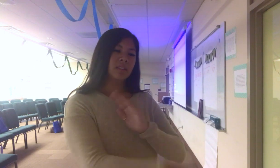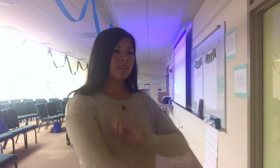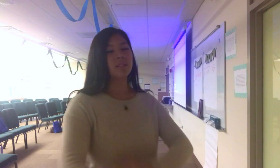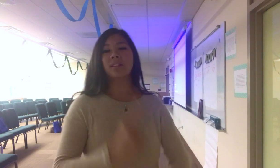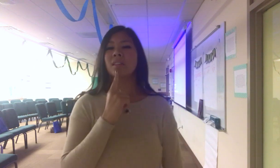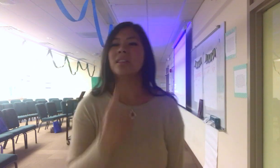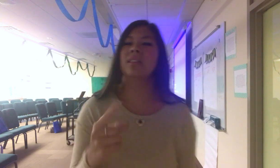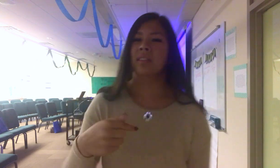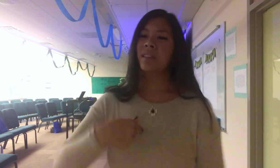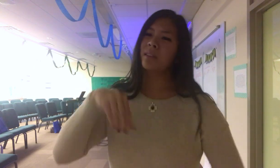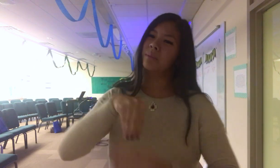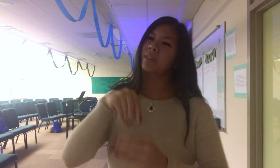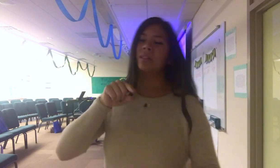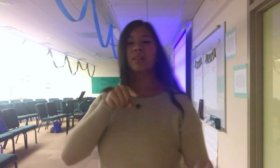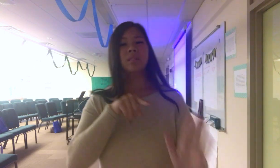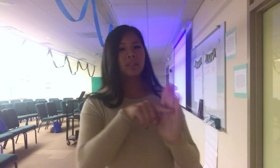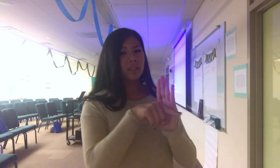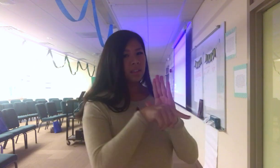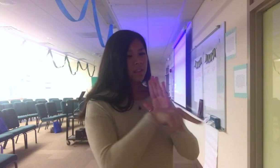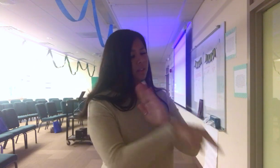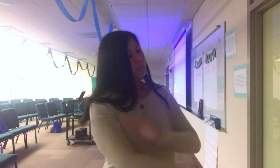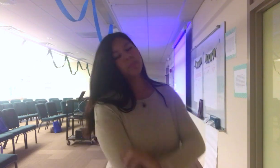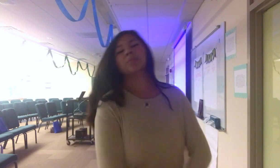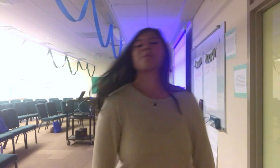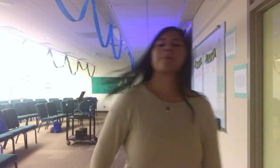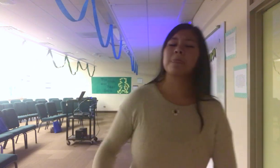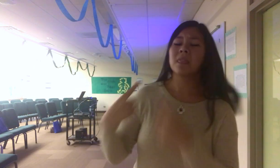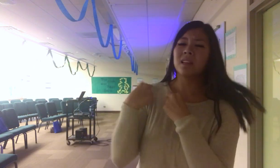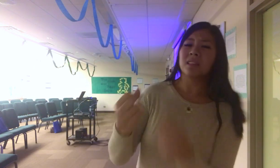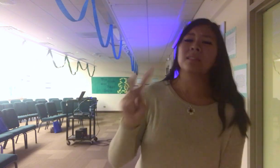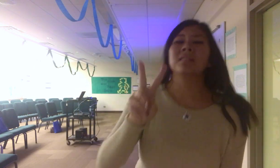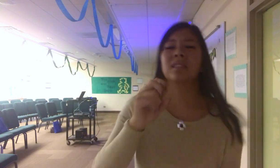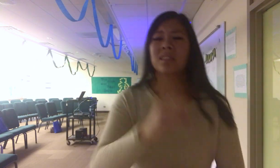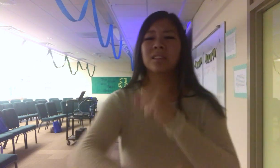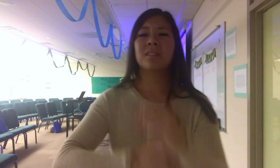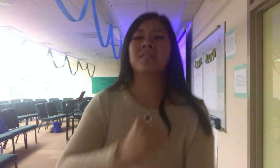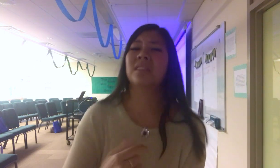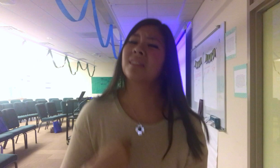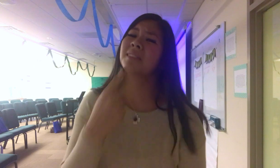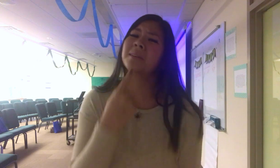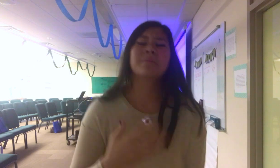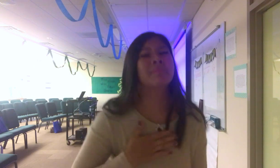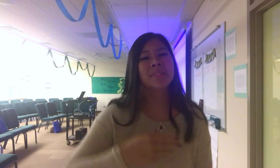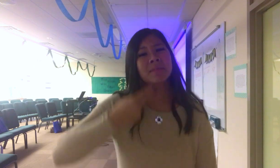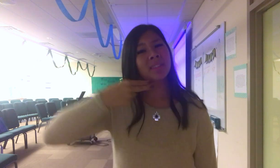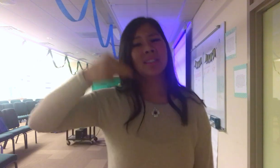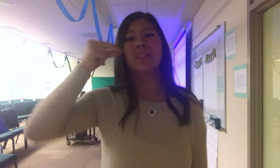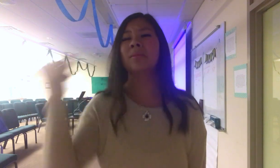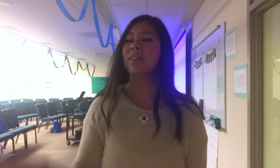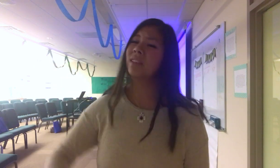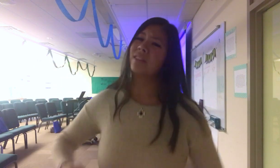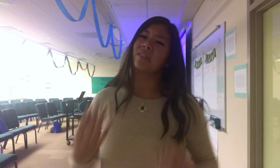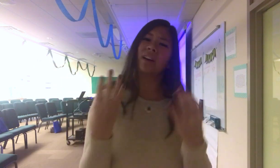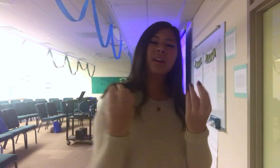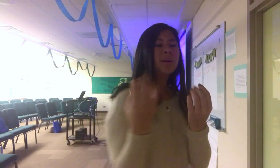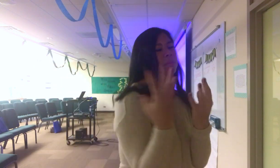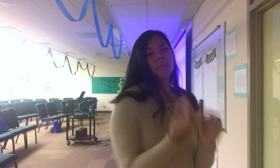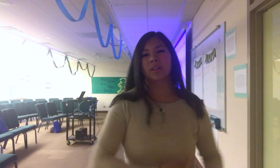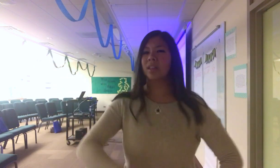Say I'm in too deep In too deep And it's been two years, I miss my home But there's a fire burning